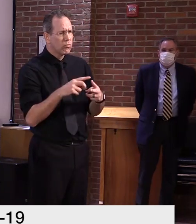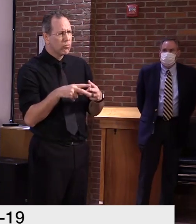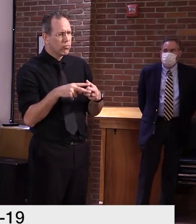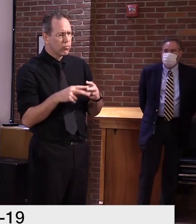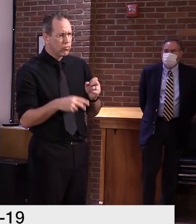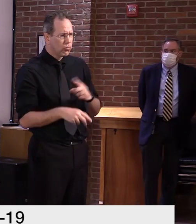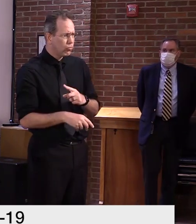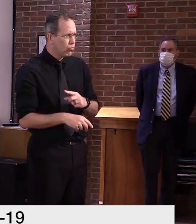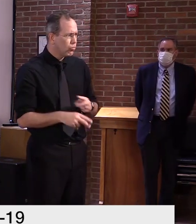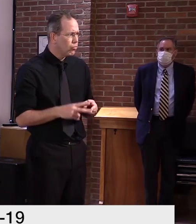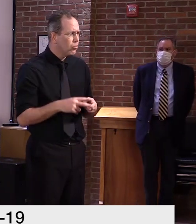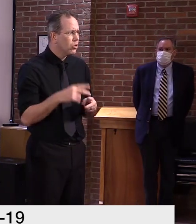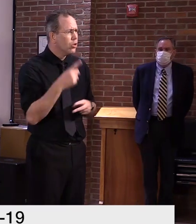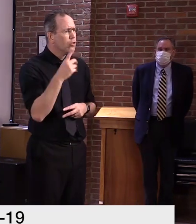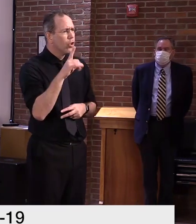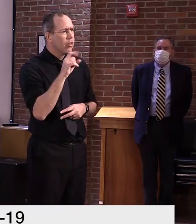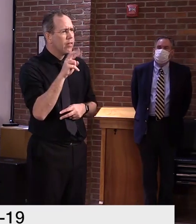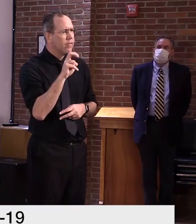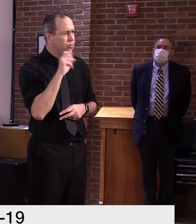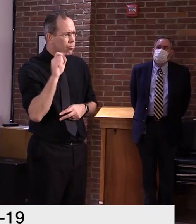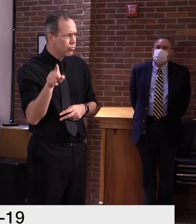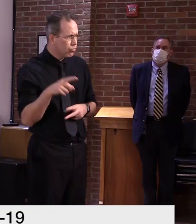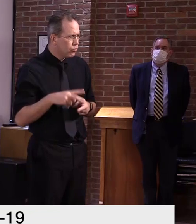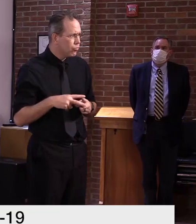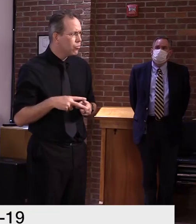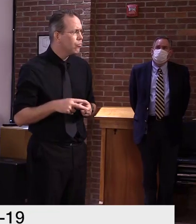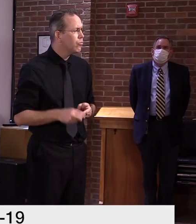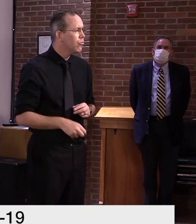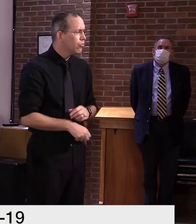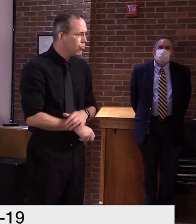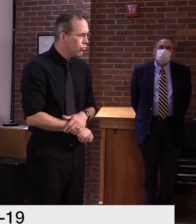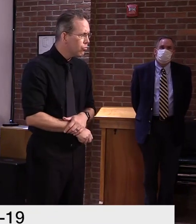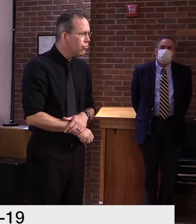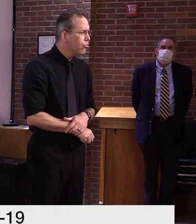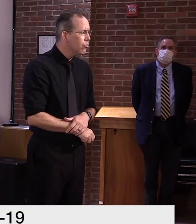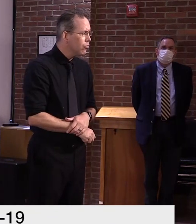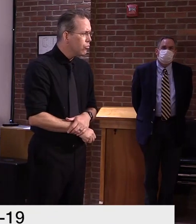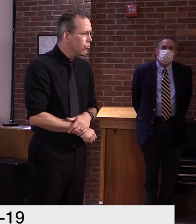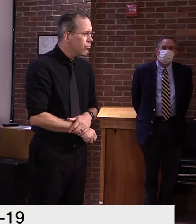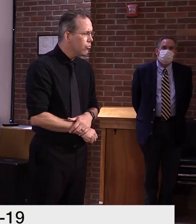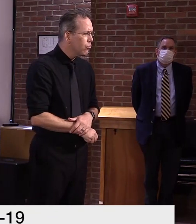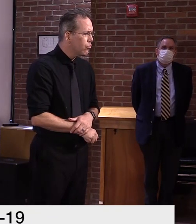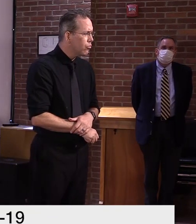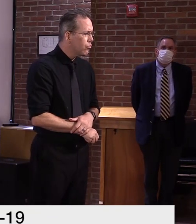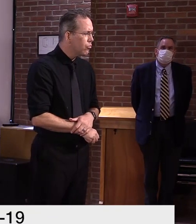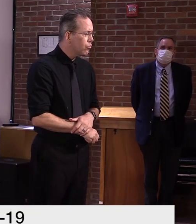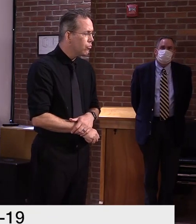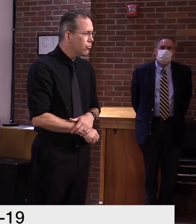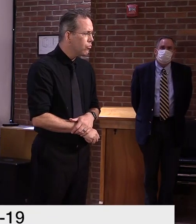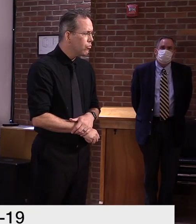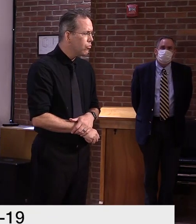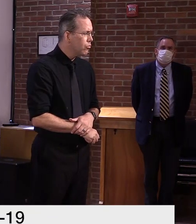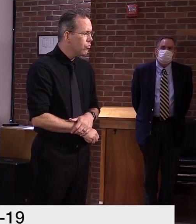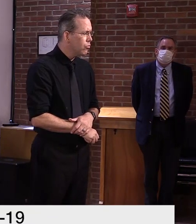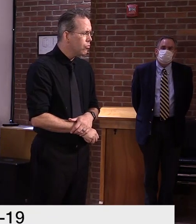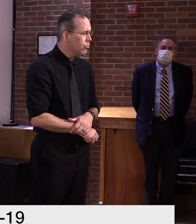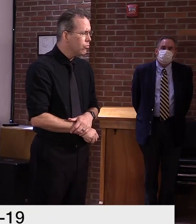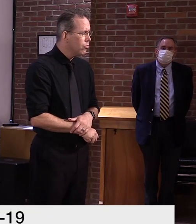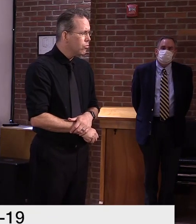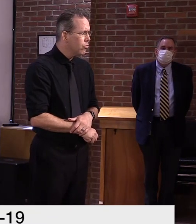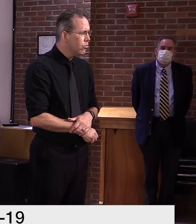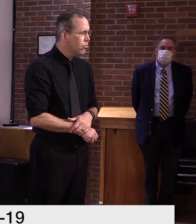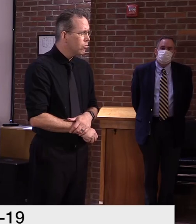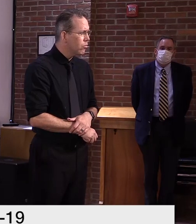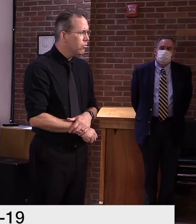viewer, uh, about, uh, traditional flu. Uh, did we stop counting, uh, traditional flu, uh,